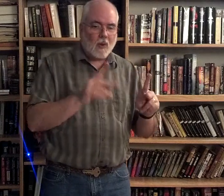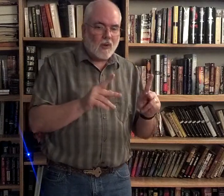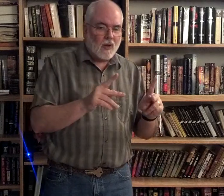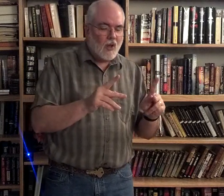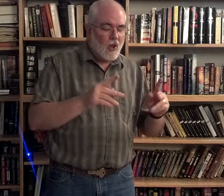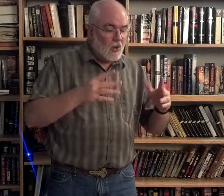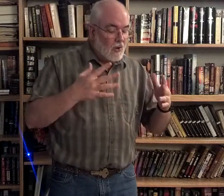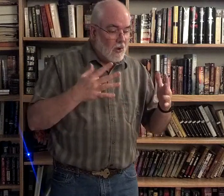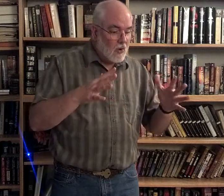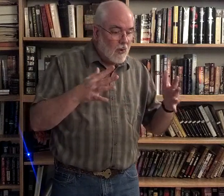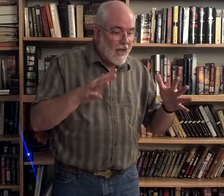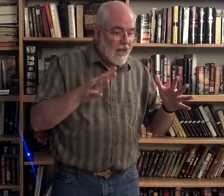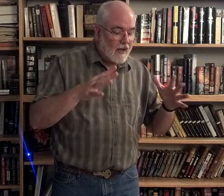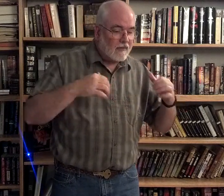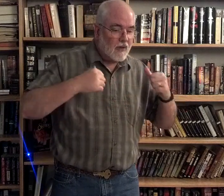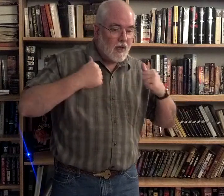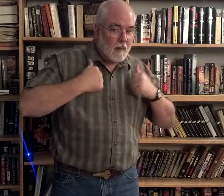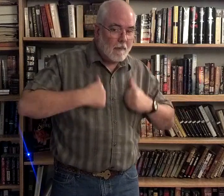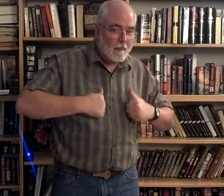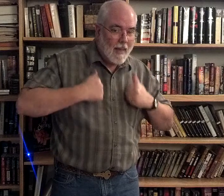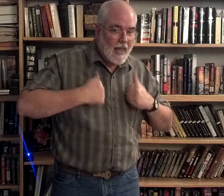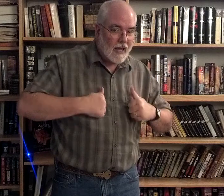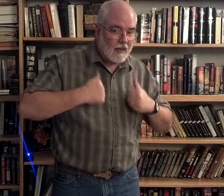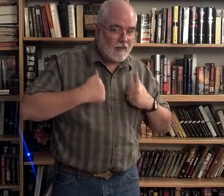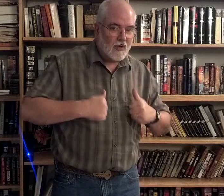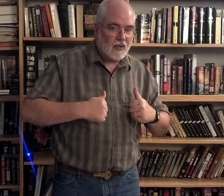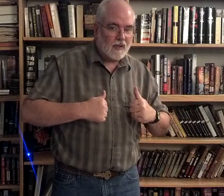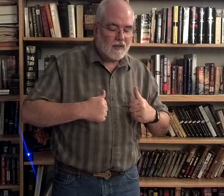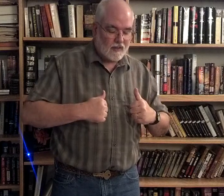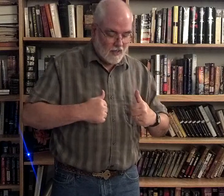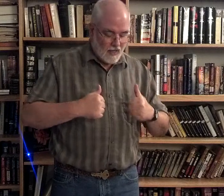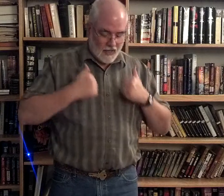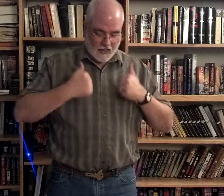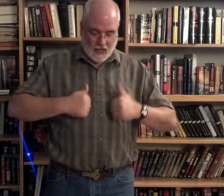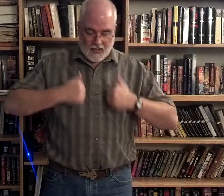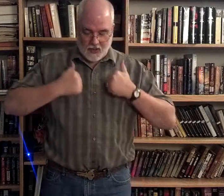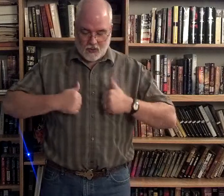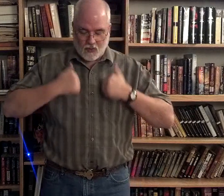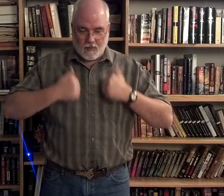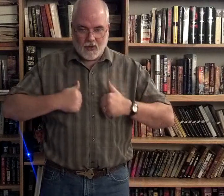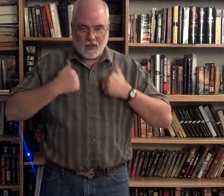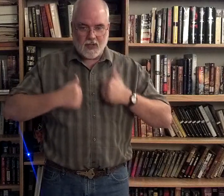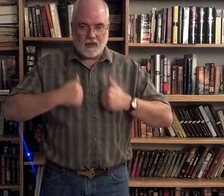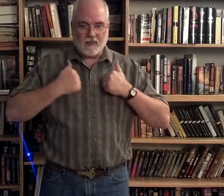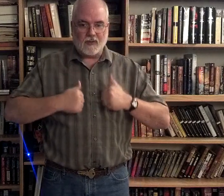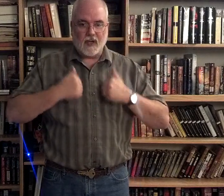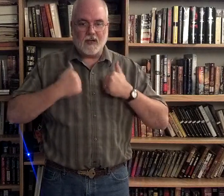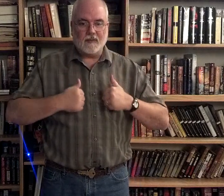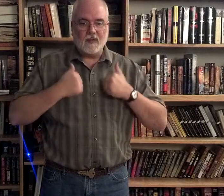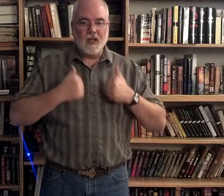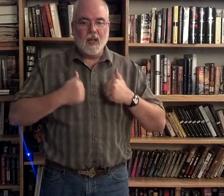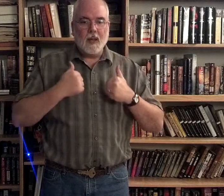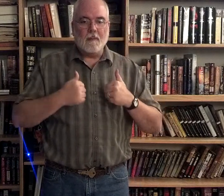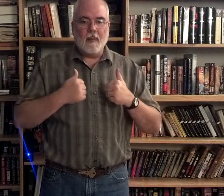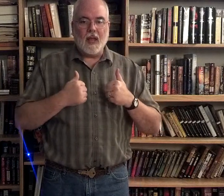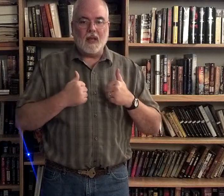people who have bathed, it's kind of like you're scrubbing yourself, right? Bathe,